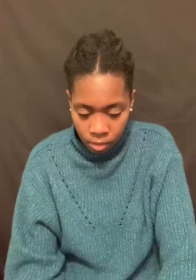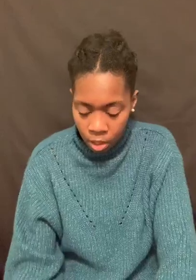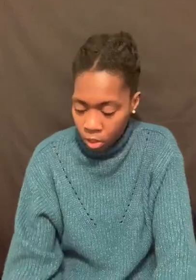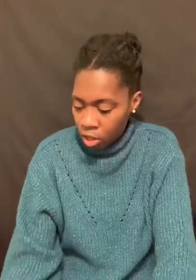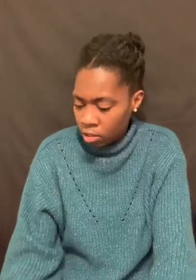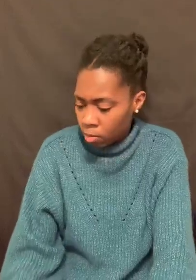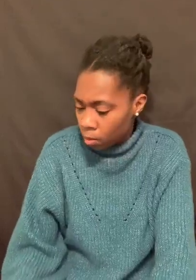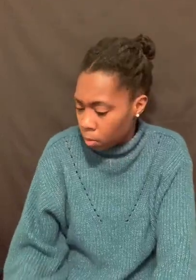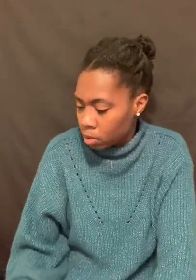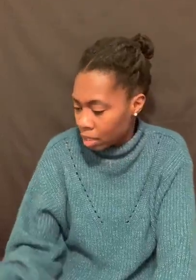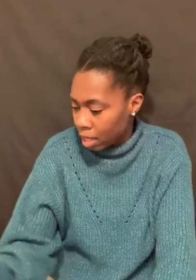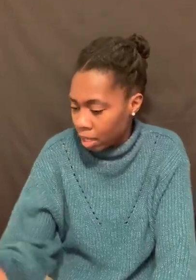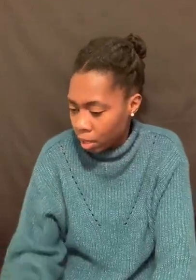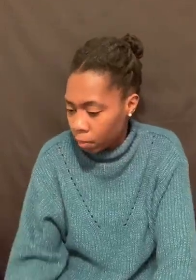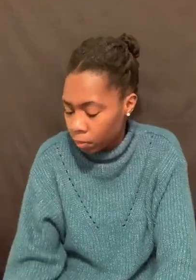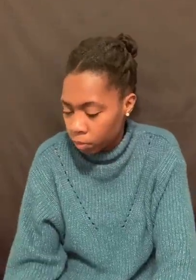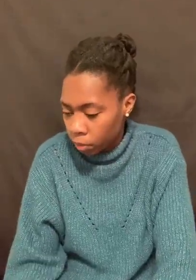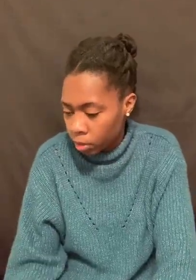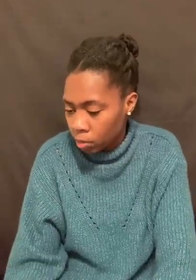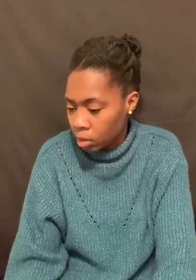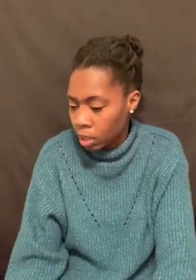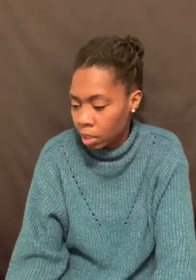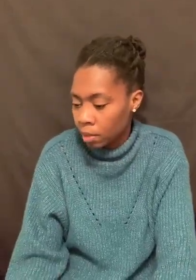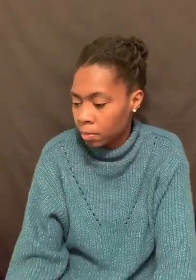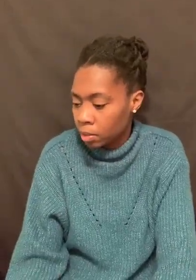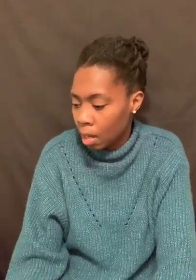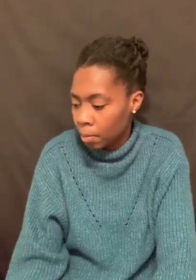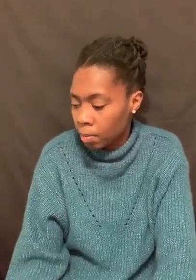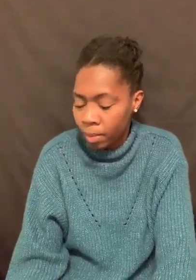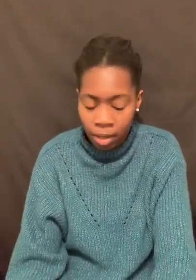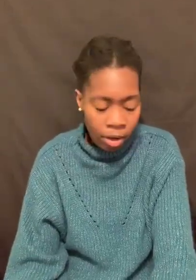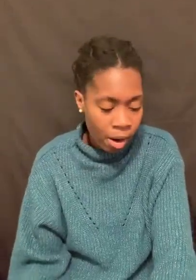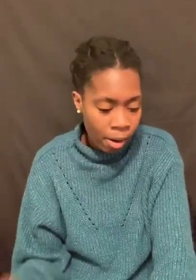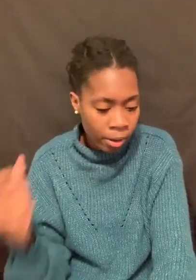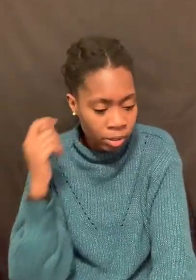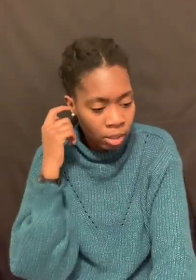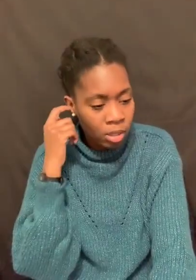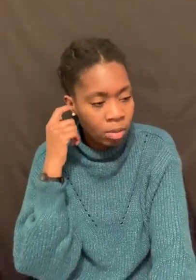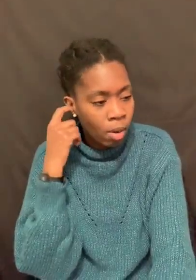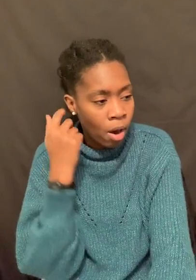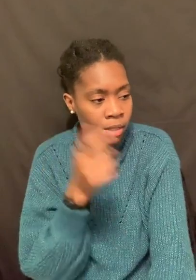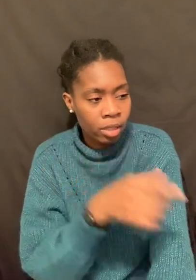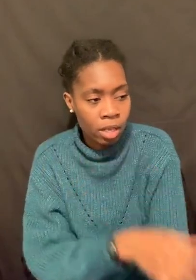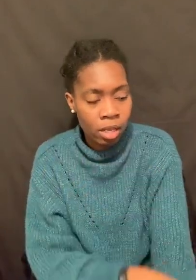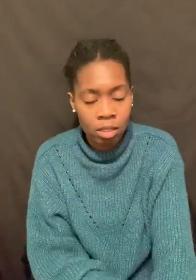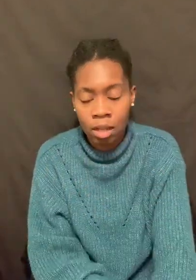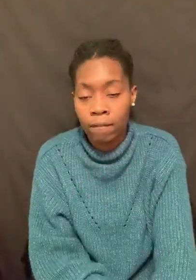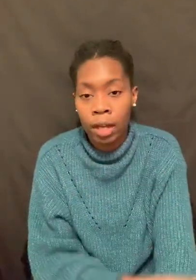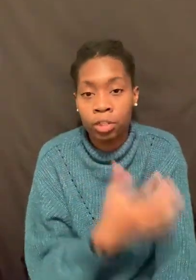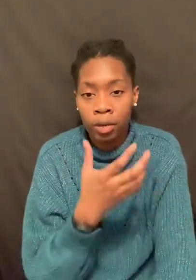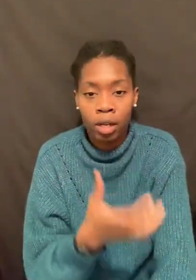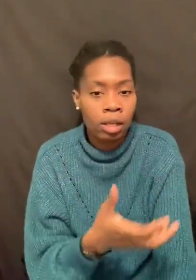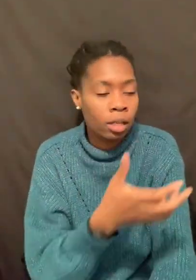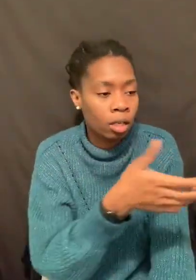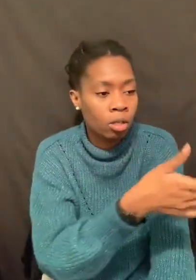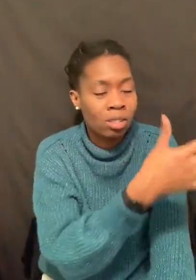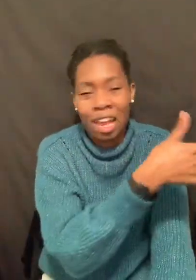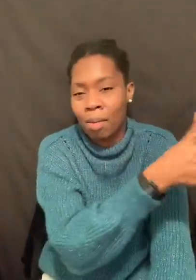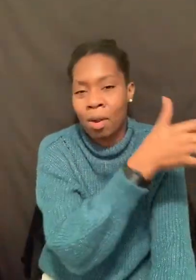And, you know, you have some people singing, rushing hymns. You got people playing cards. And there's a bar to eat. You know, I drink. Like a little snack